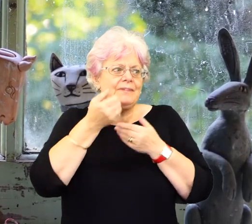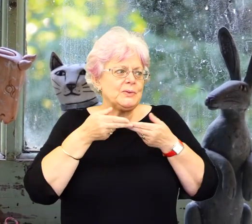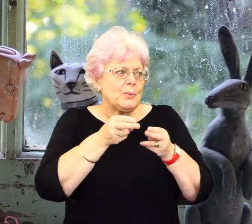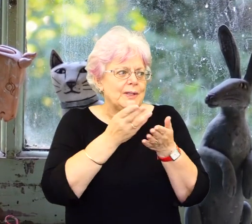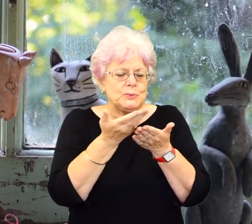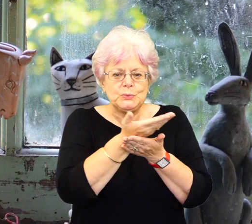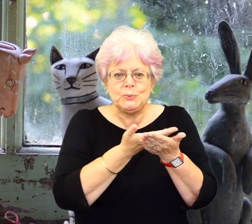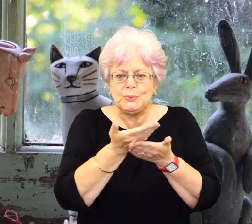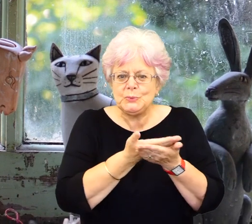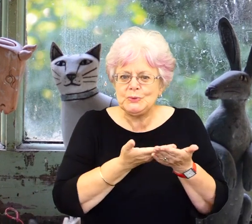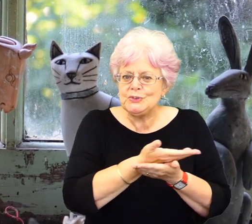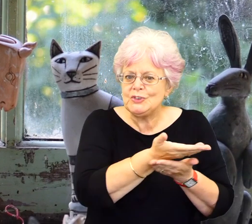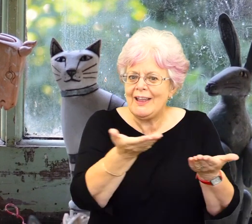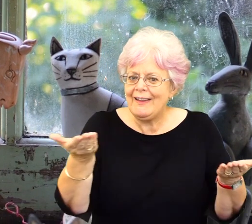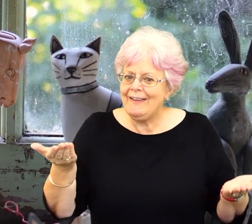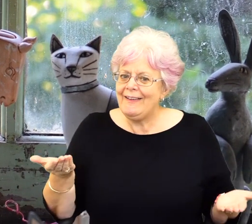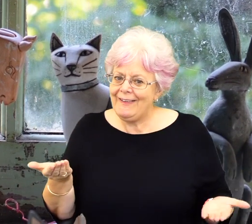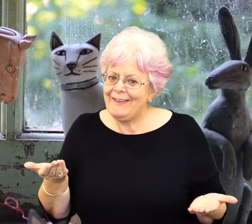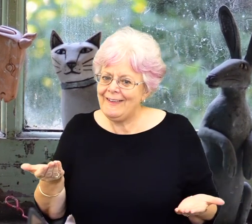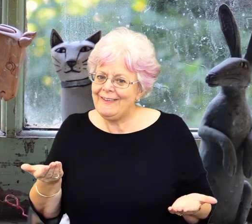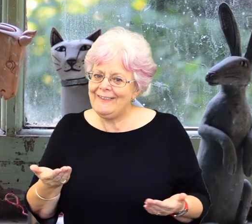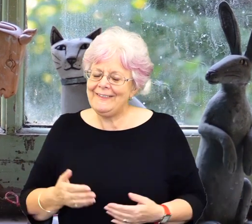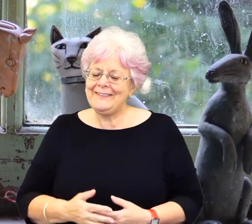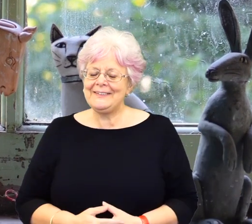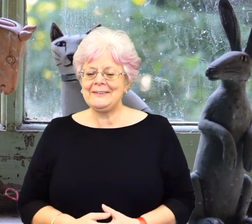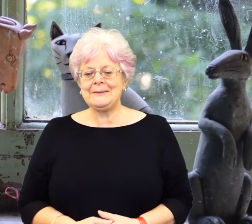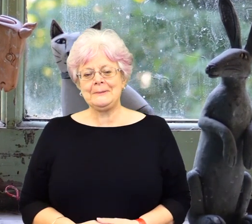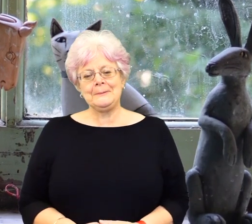now finding a way to share and express those. Yes, think it does take, yeah. I um,